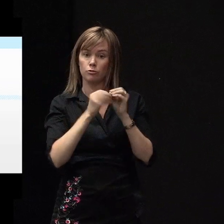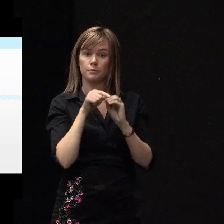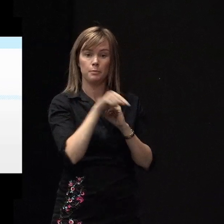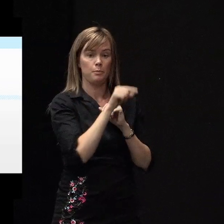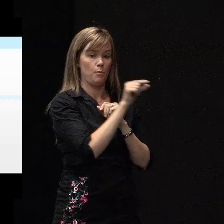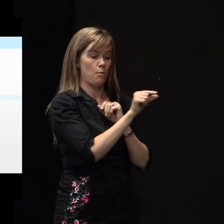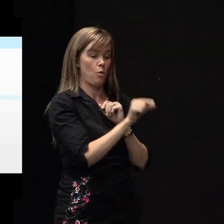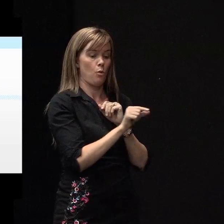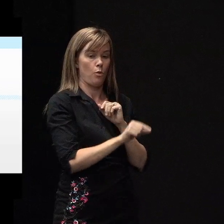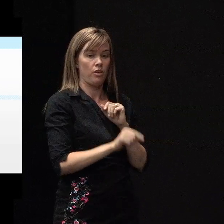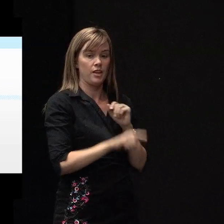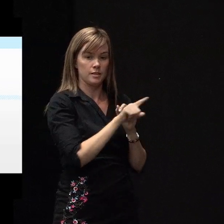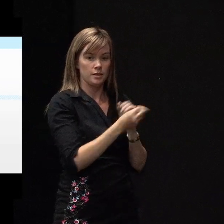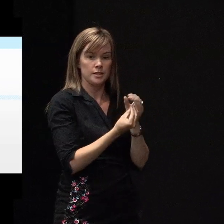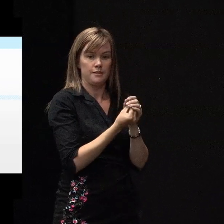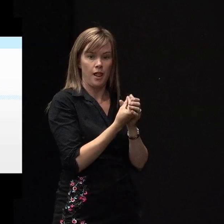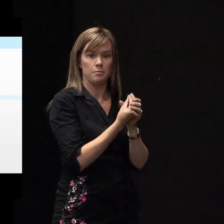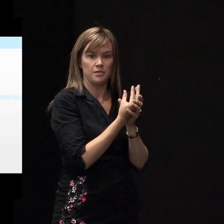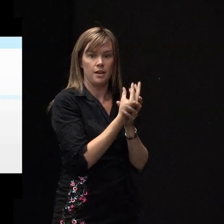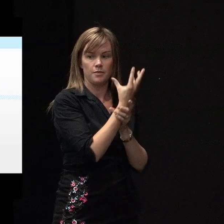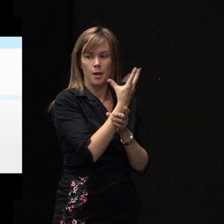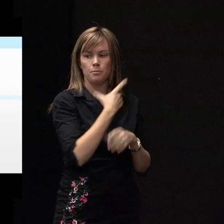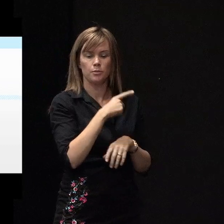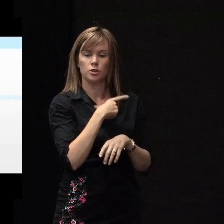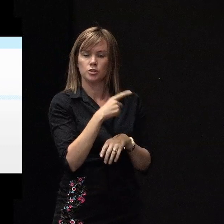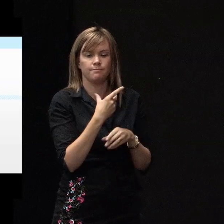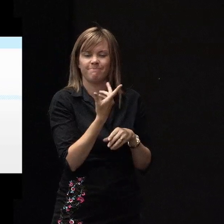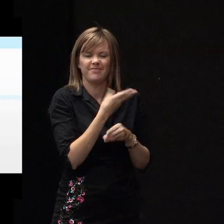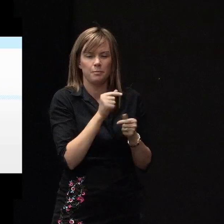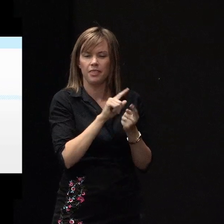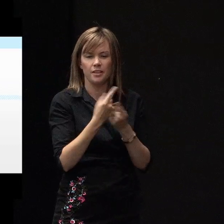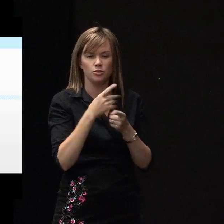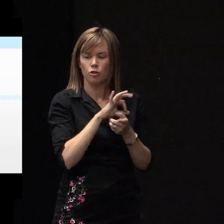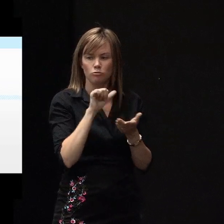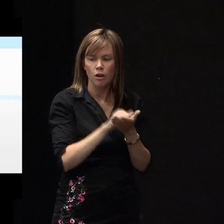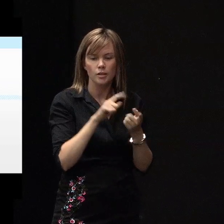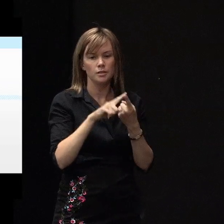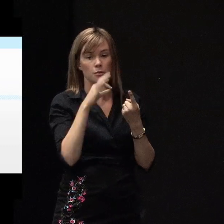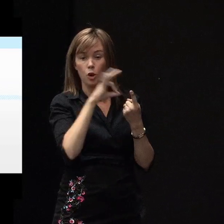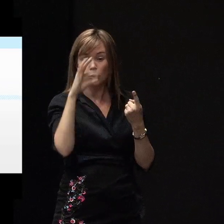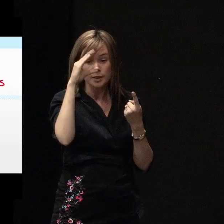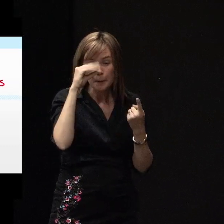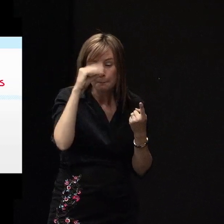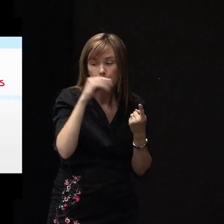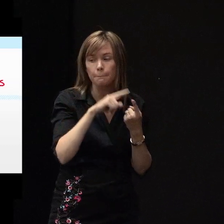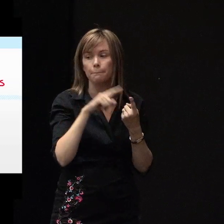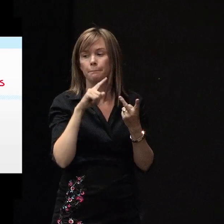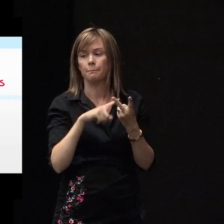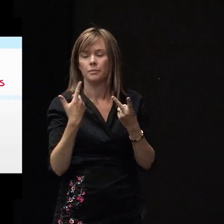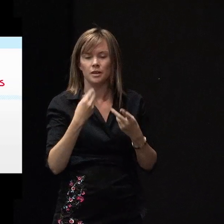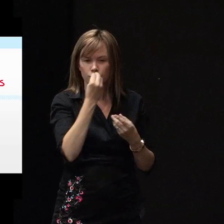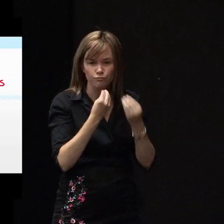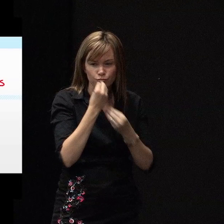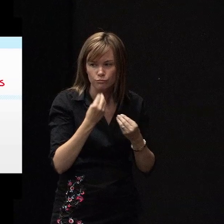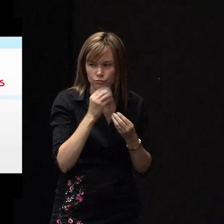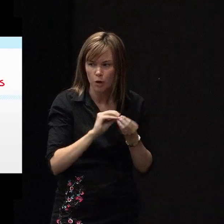will develop because they're signs of something not going right sleeplessness digestive problems headaches